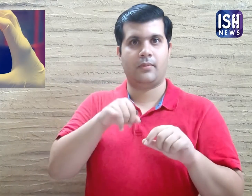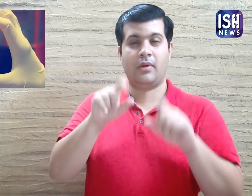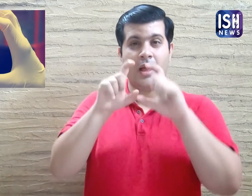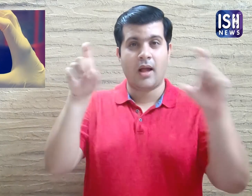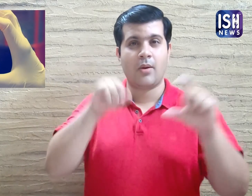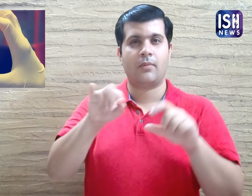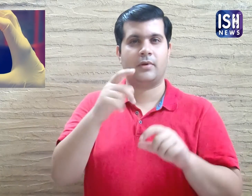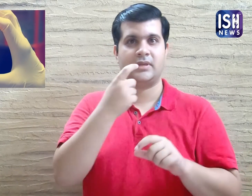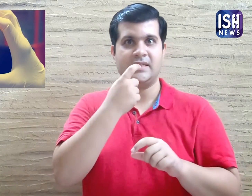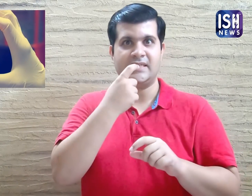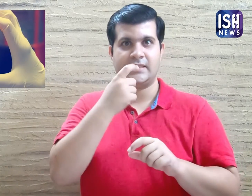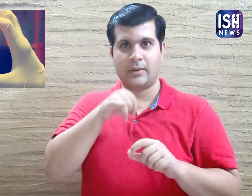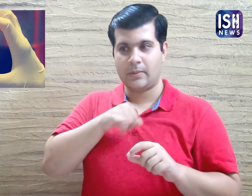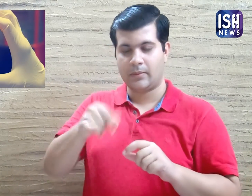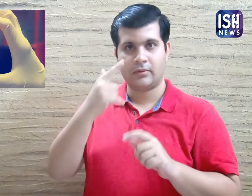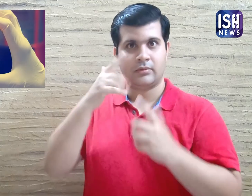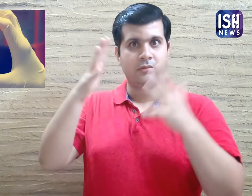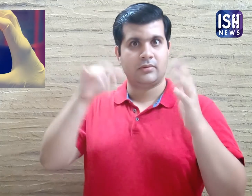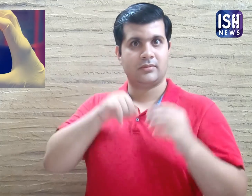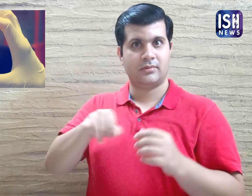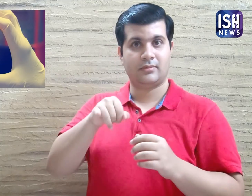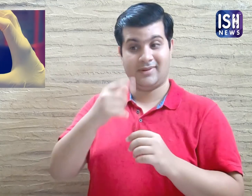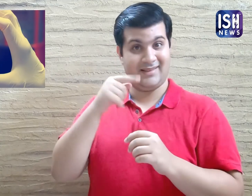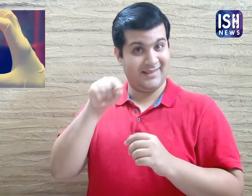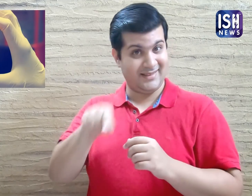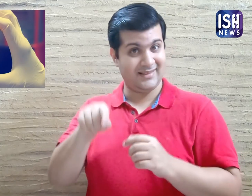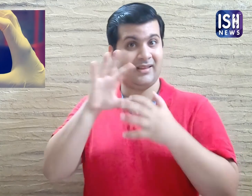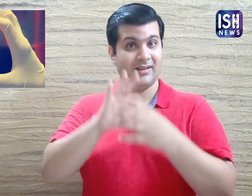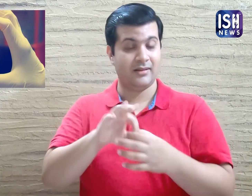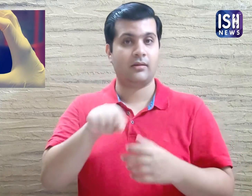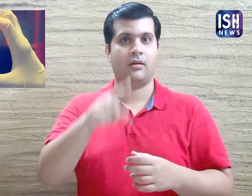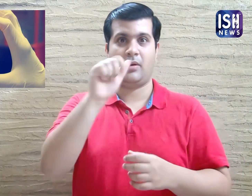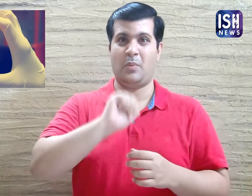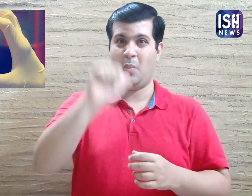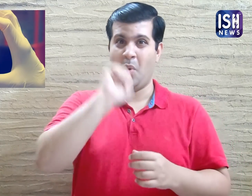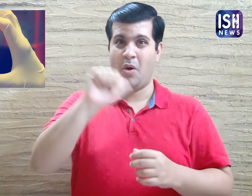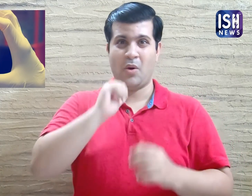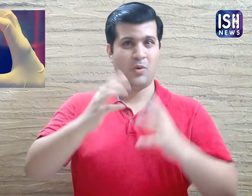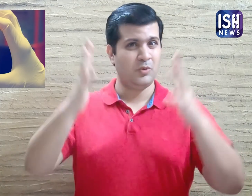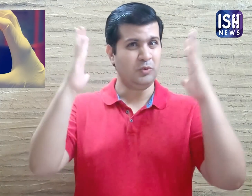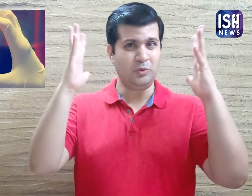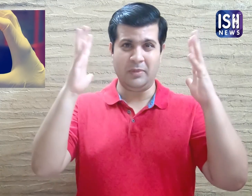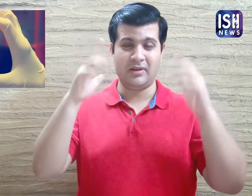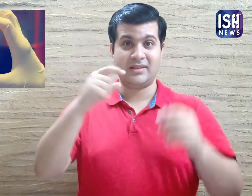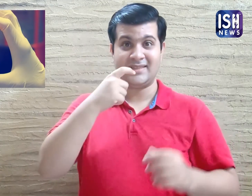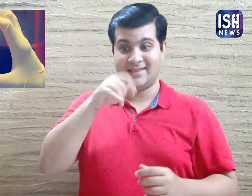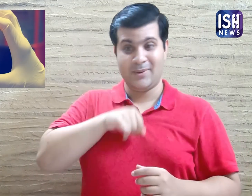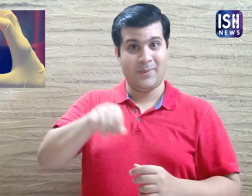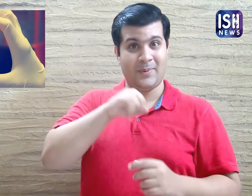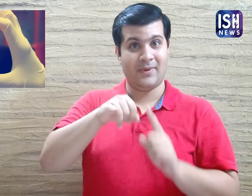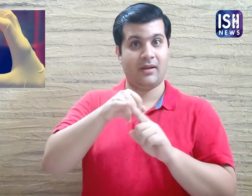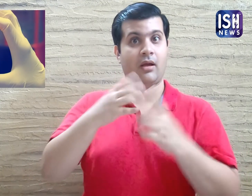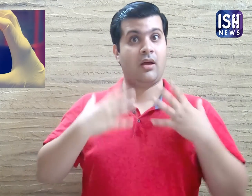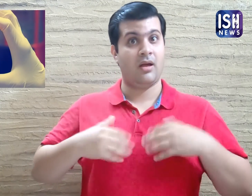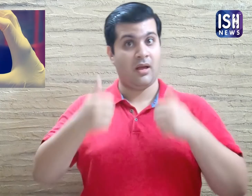Clear urine is due to an excessive intake of water and this is not good for health.